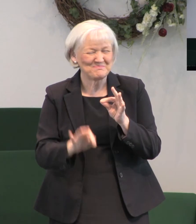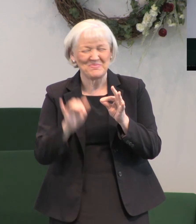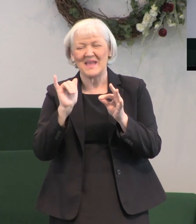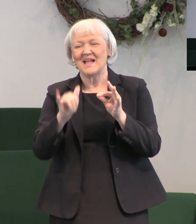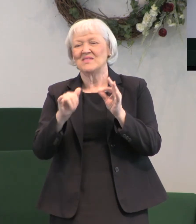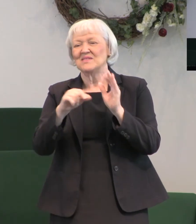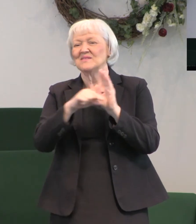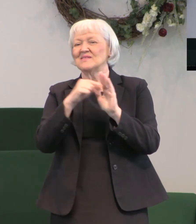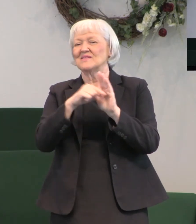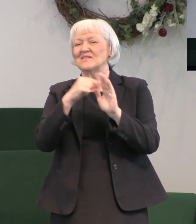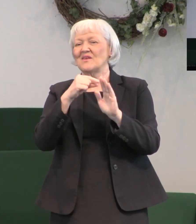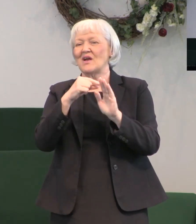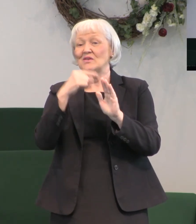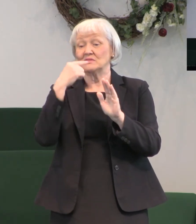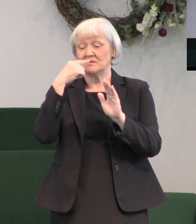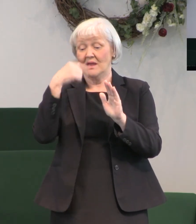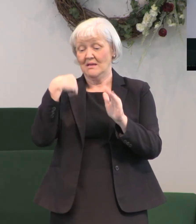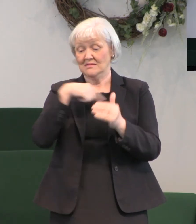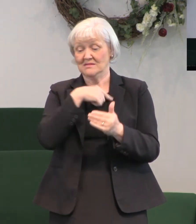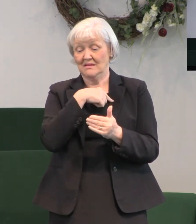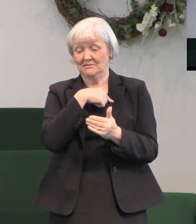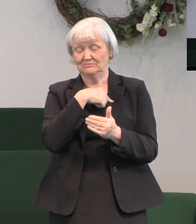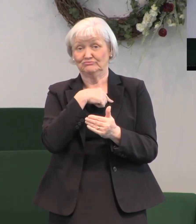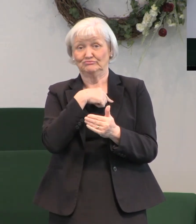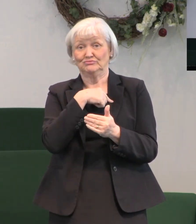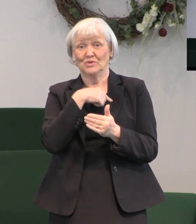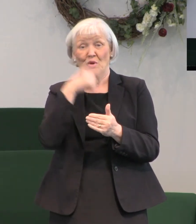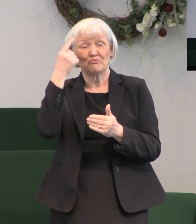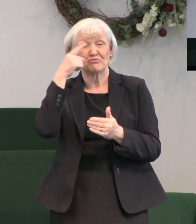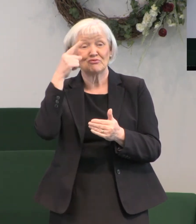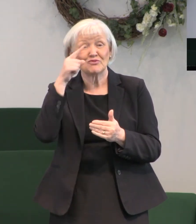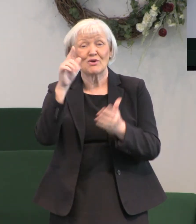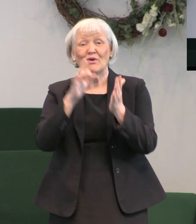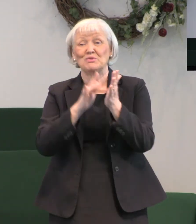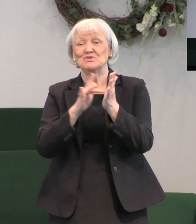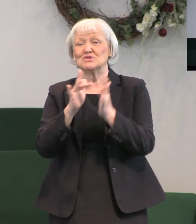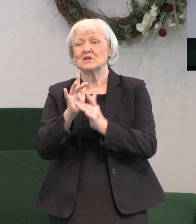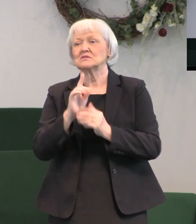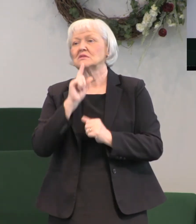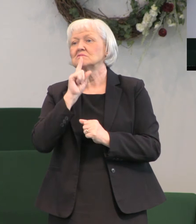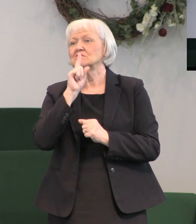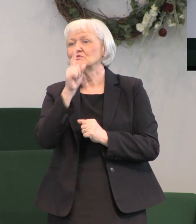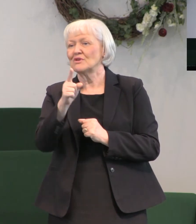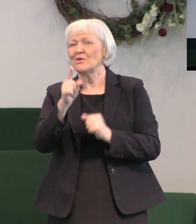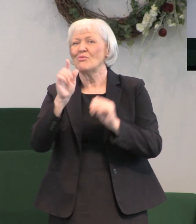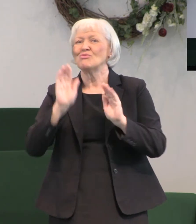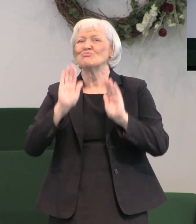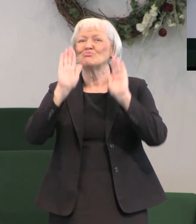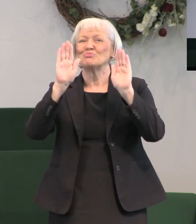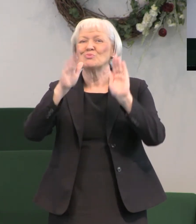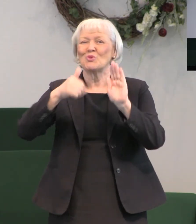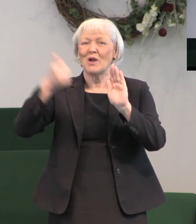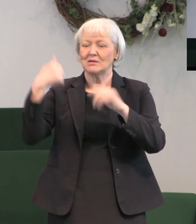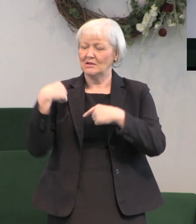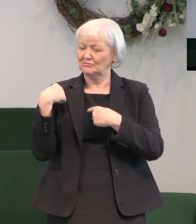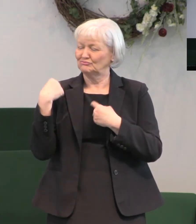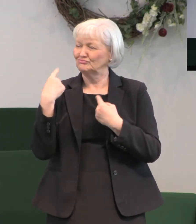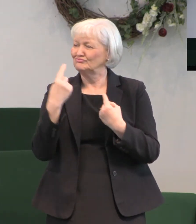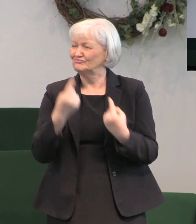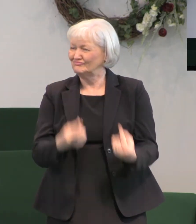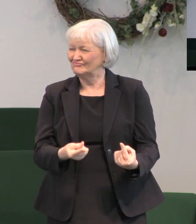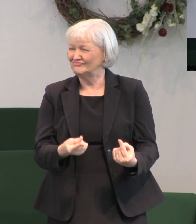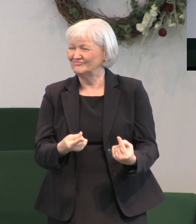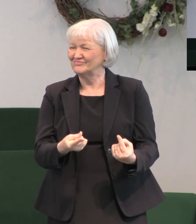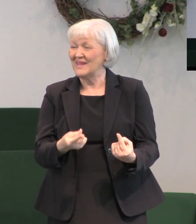tells us why Jesus is the greatest of all time. It